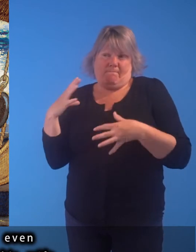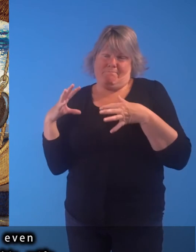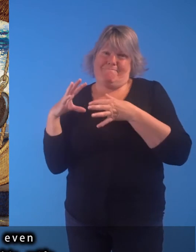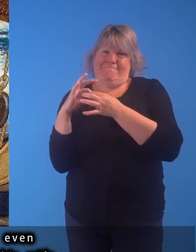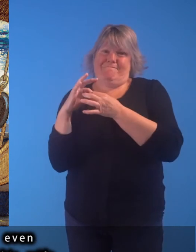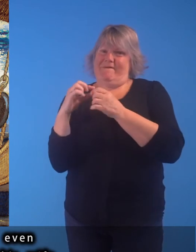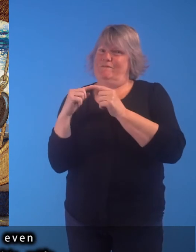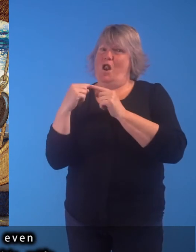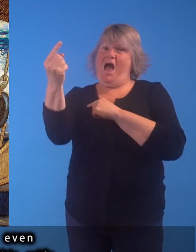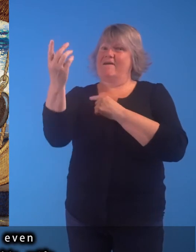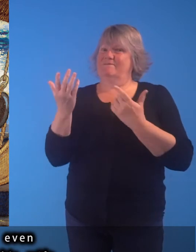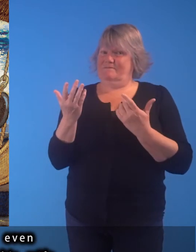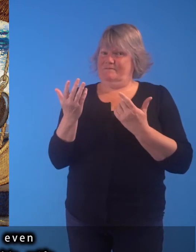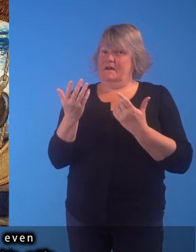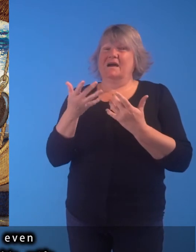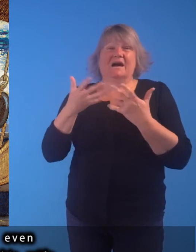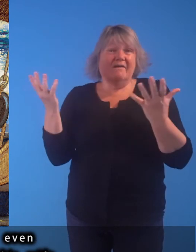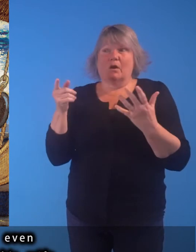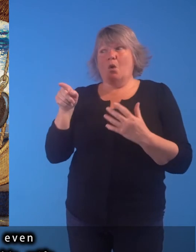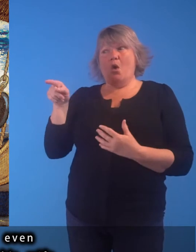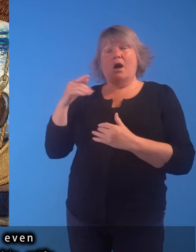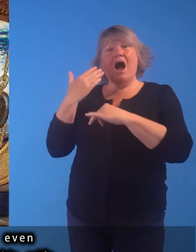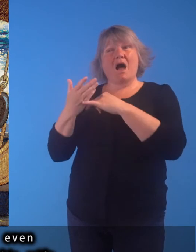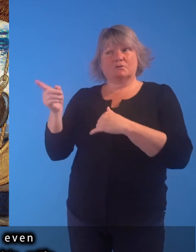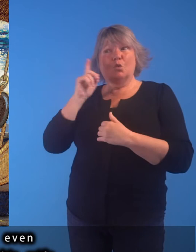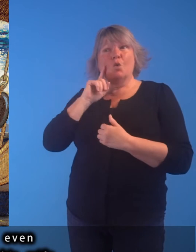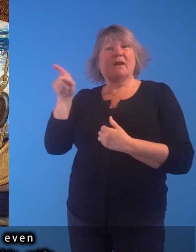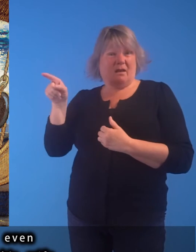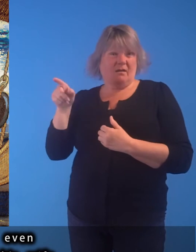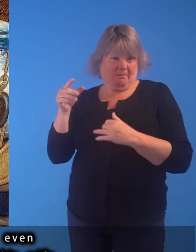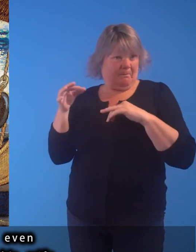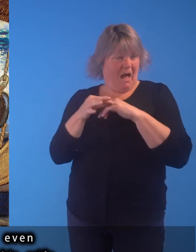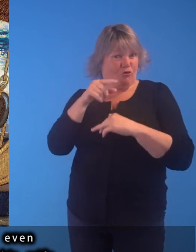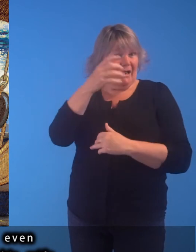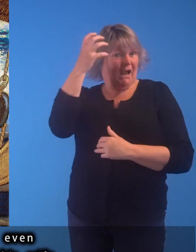binds them together forever, even though Isolde does become King Mark's wife.